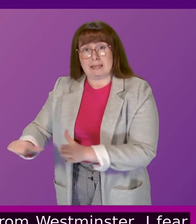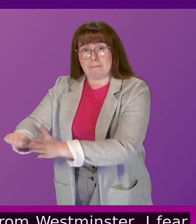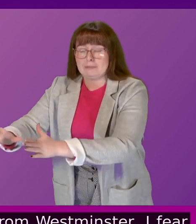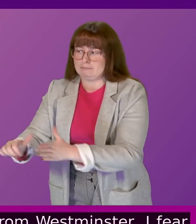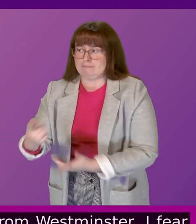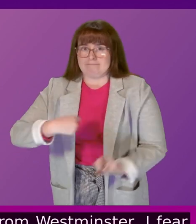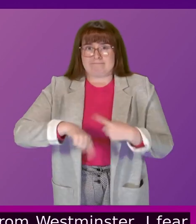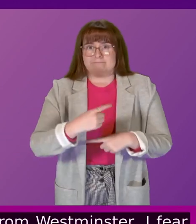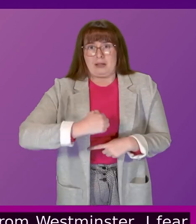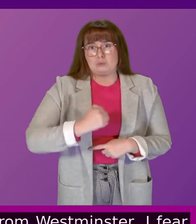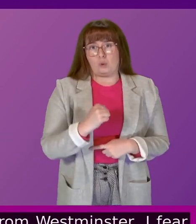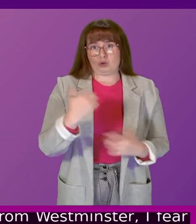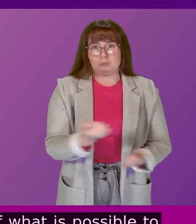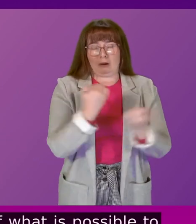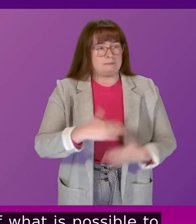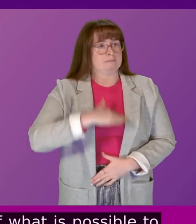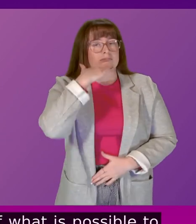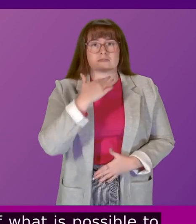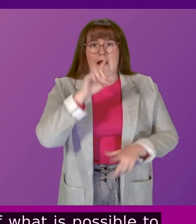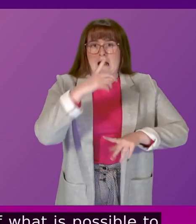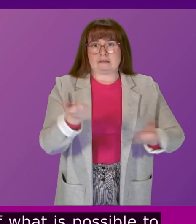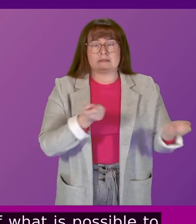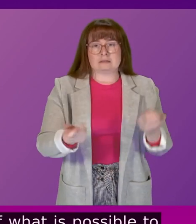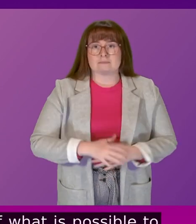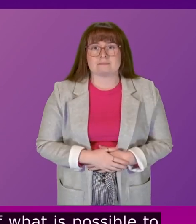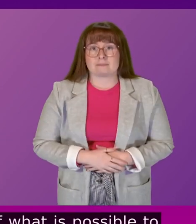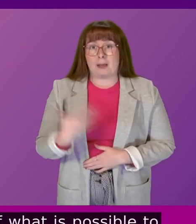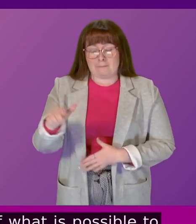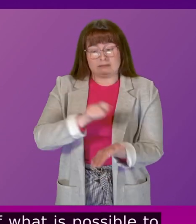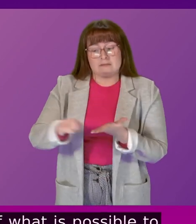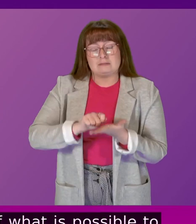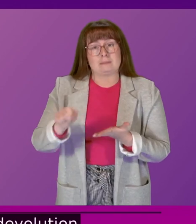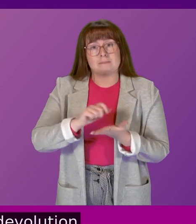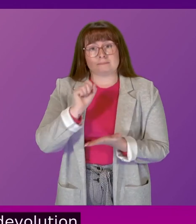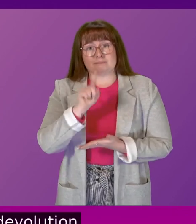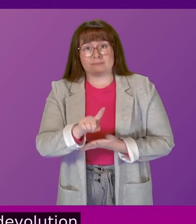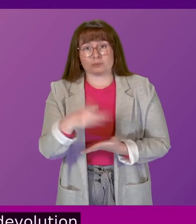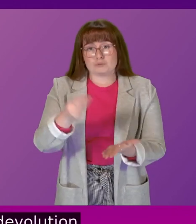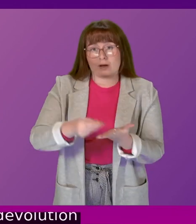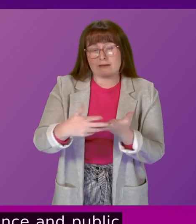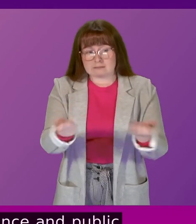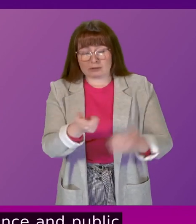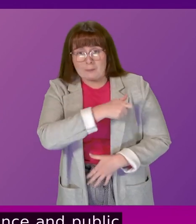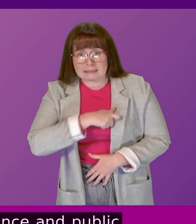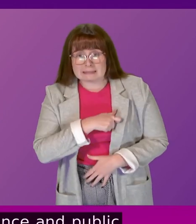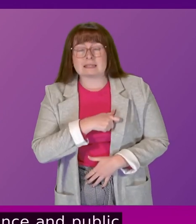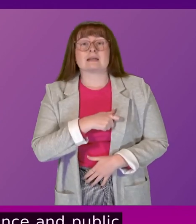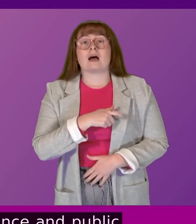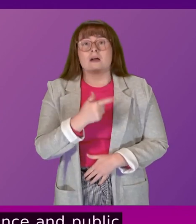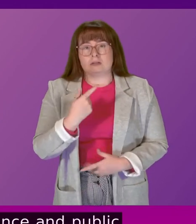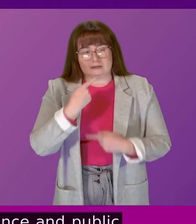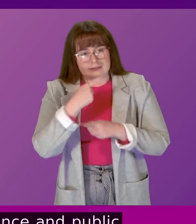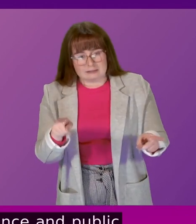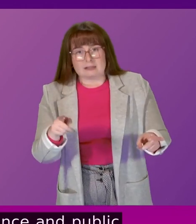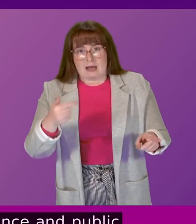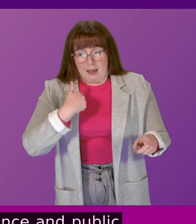within the powers of devolution. I have today written to the Finance and Public Administration Committee to outline the measures that I have